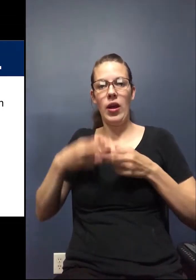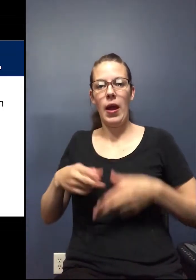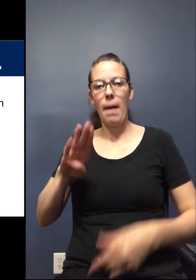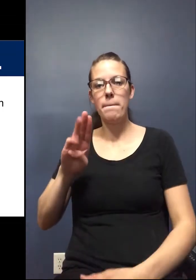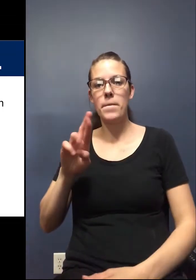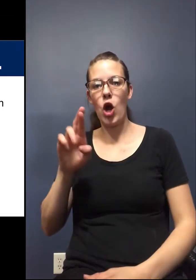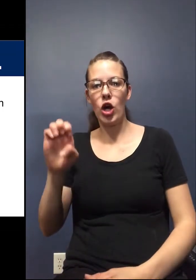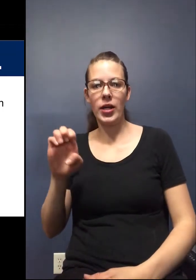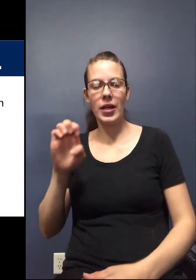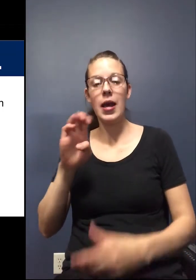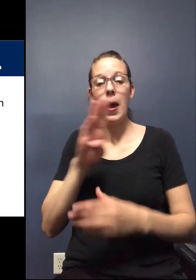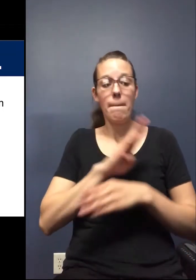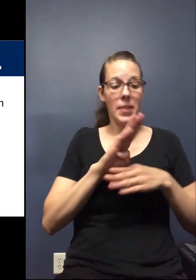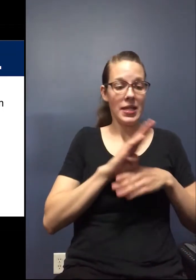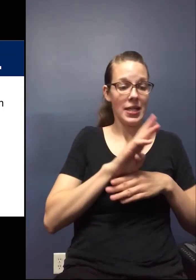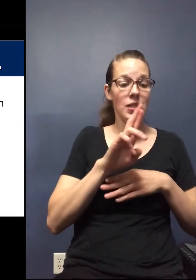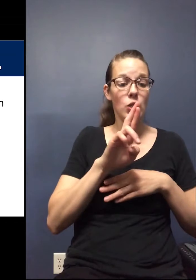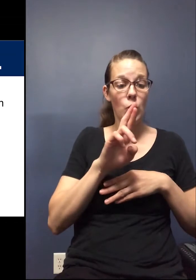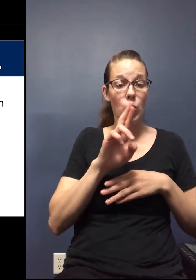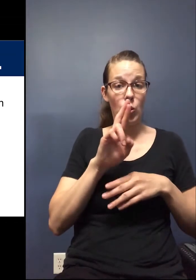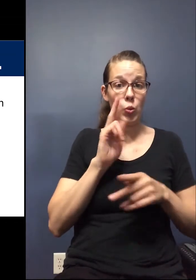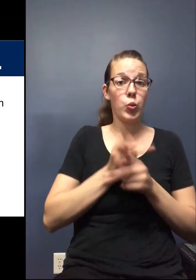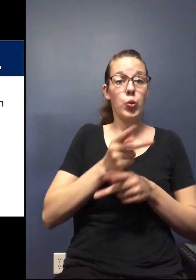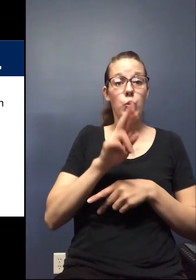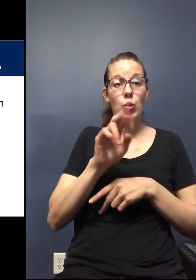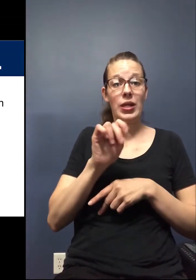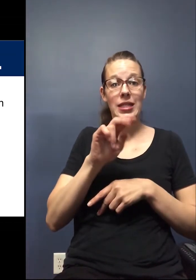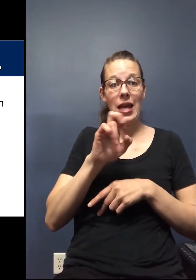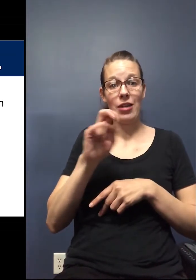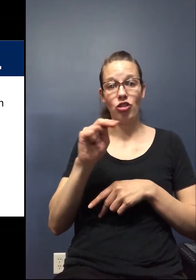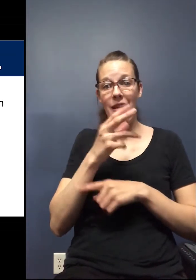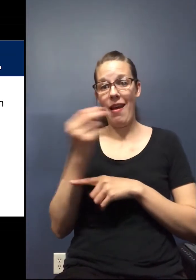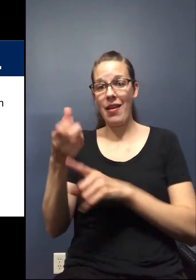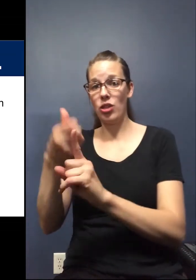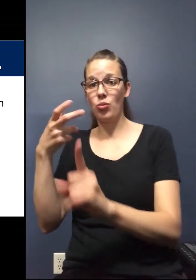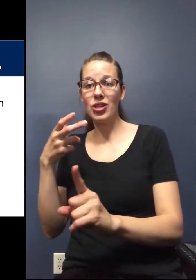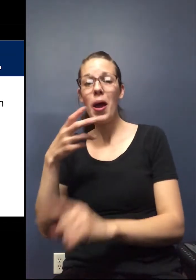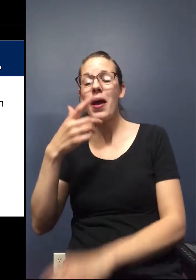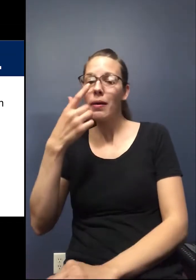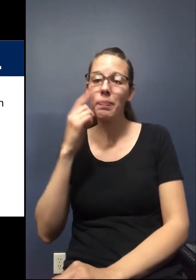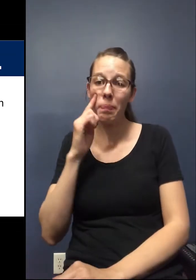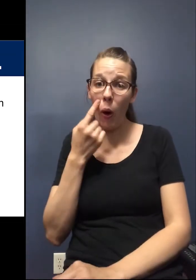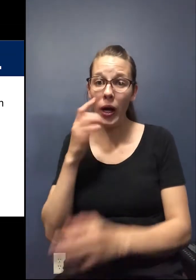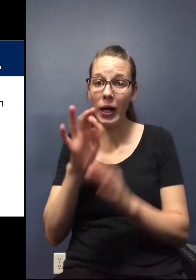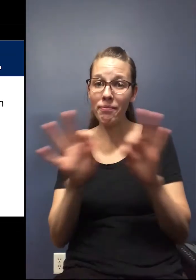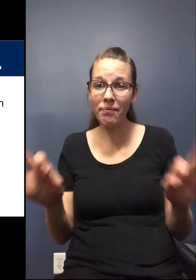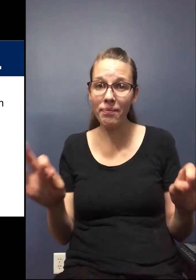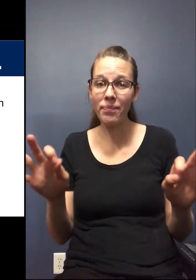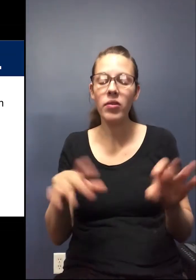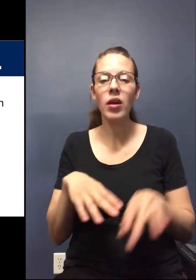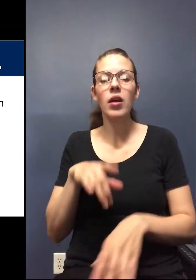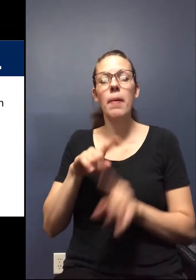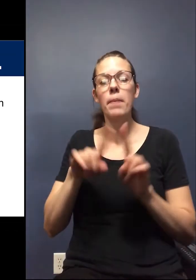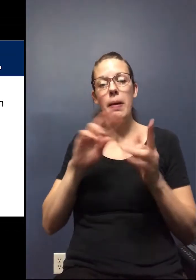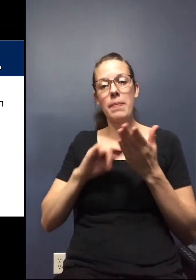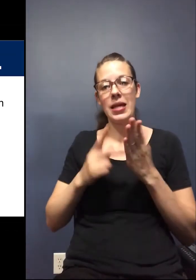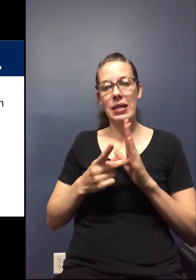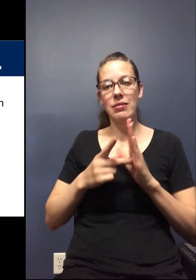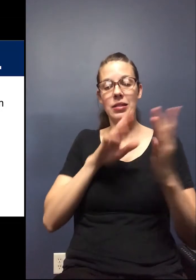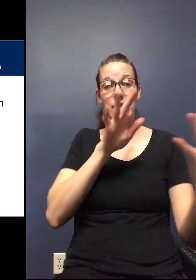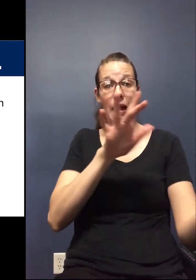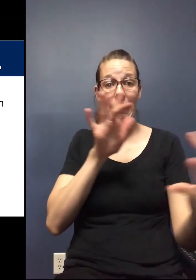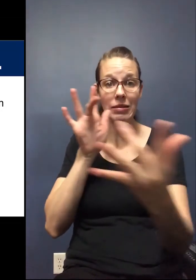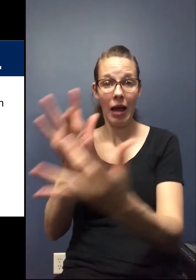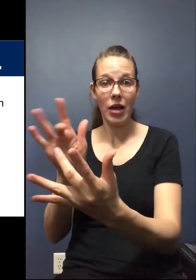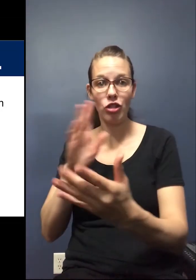call BRE, business retention and expansion. And it's kind of a boring phrase, but it essentially means staying in